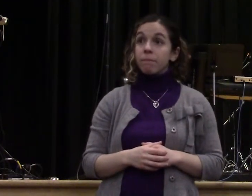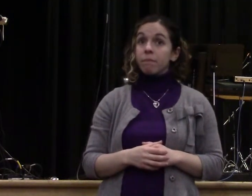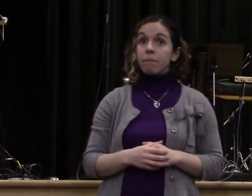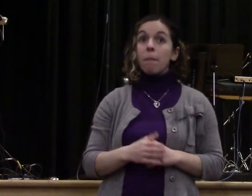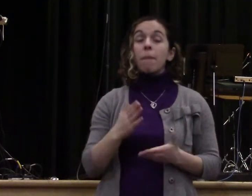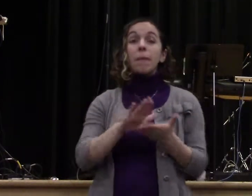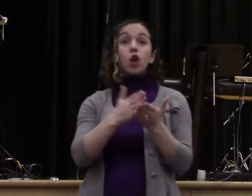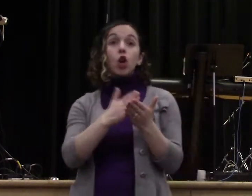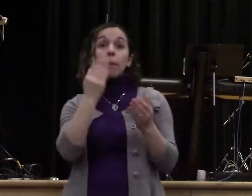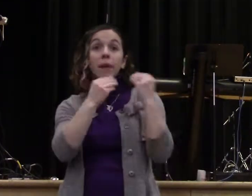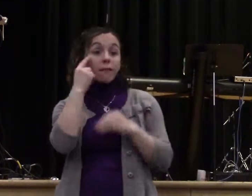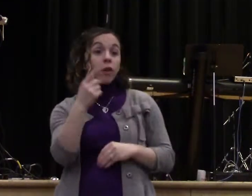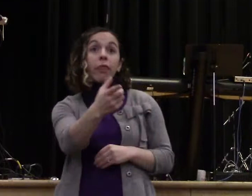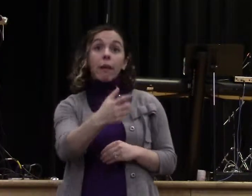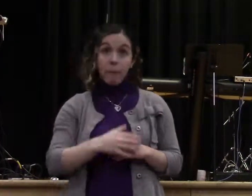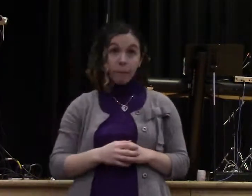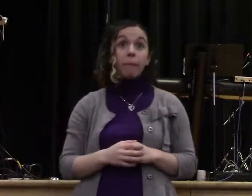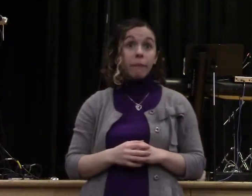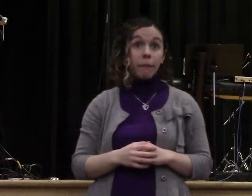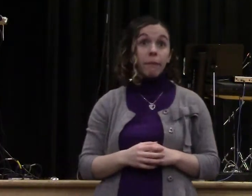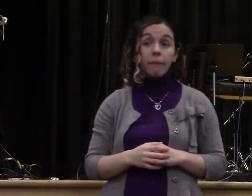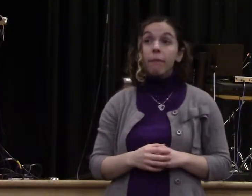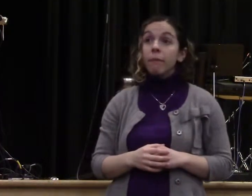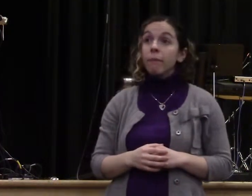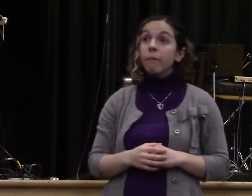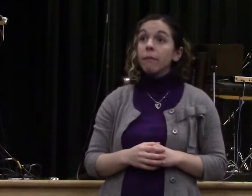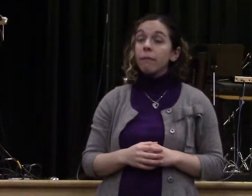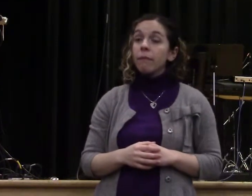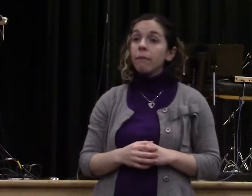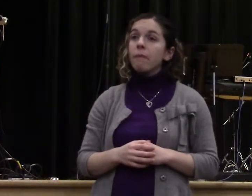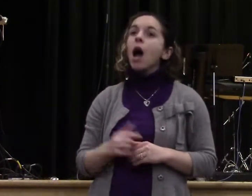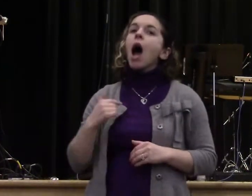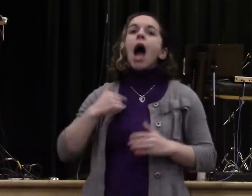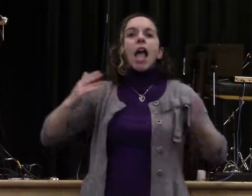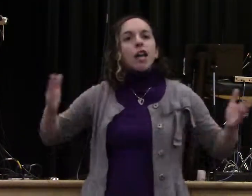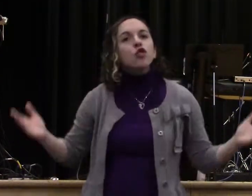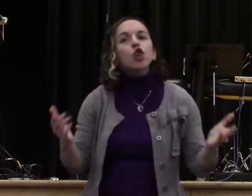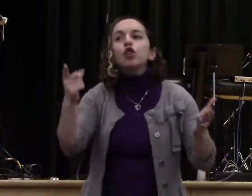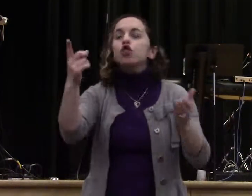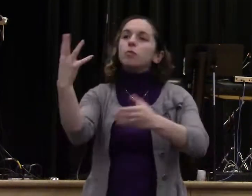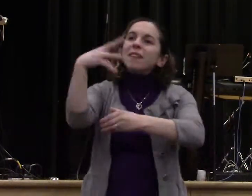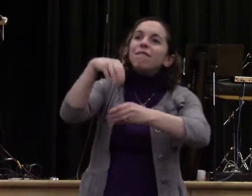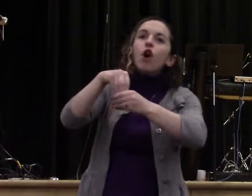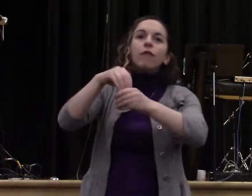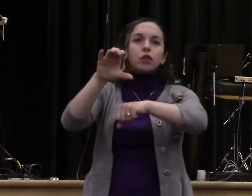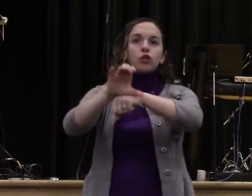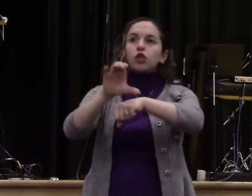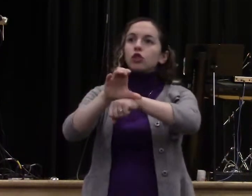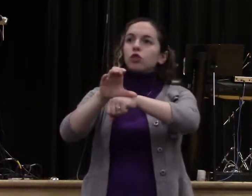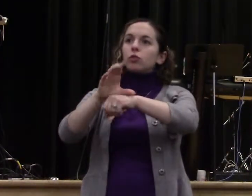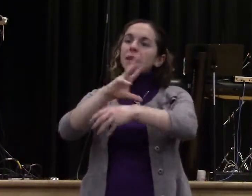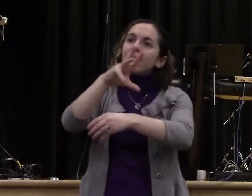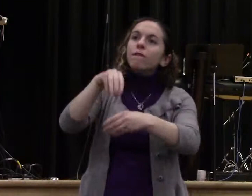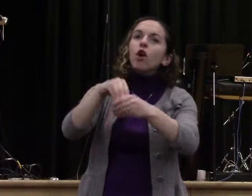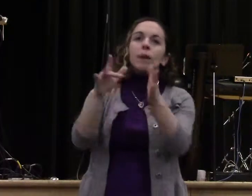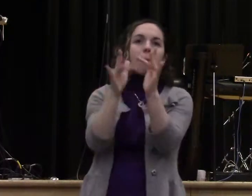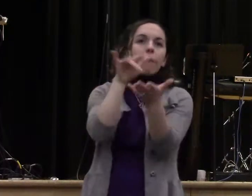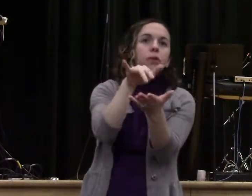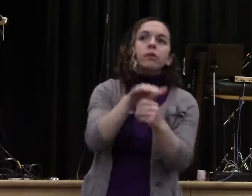Let's get messy. Let's join a group. Join a ministry. Invite people in. Invite people out. Get together and pray with